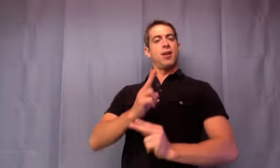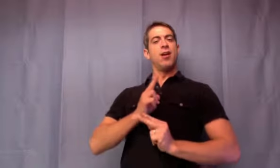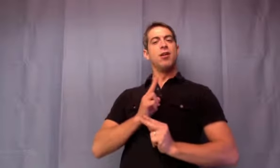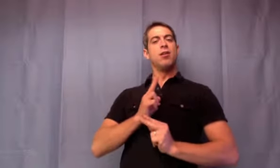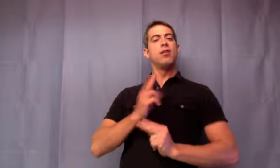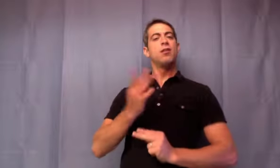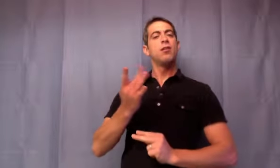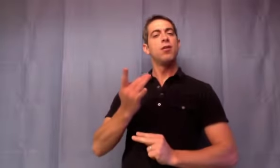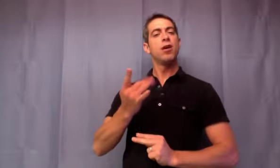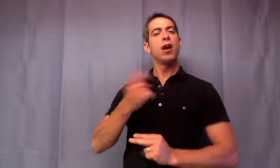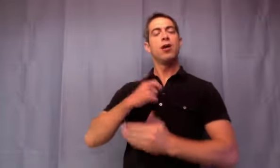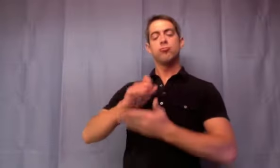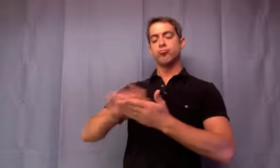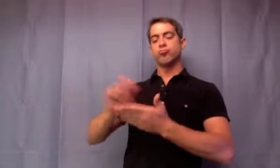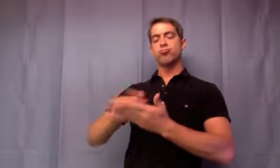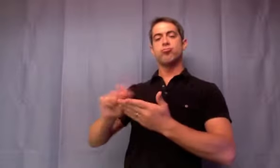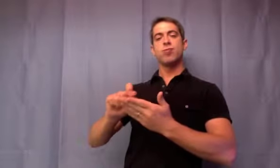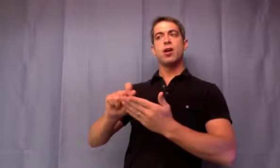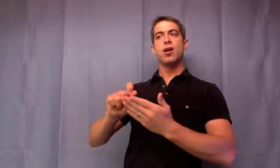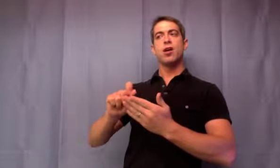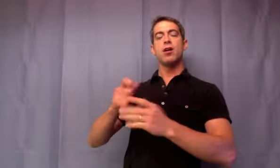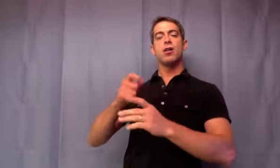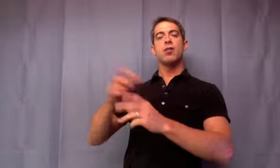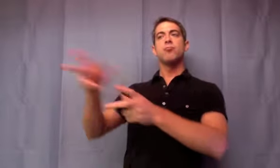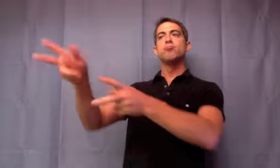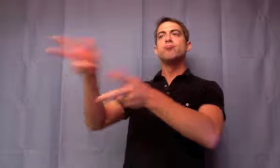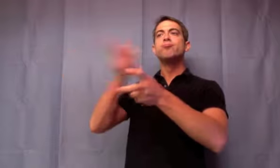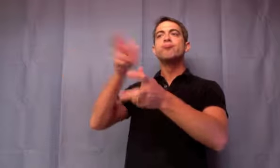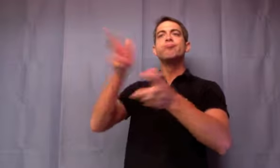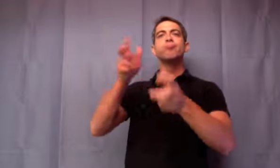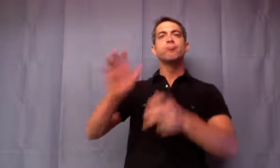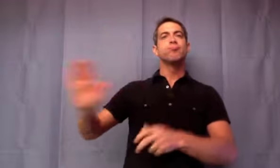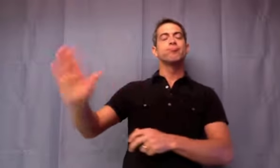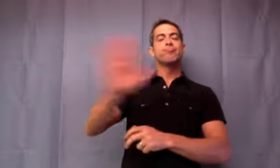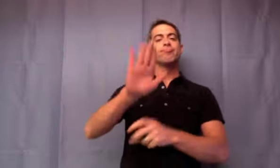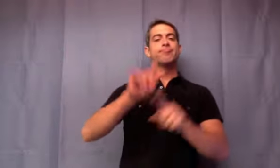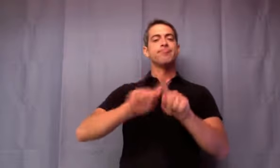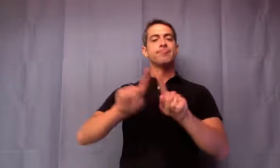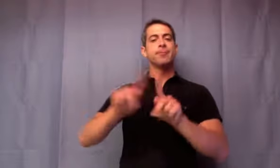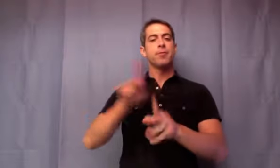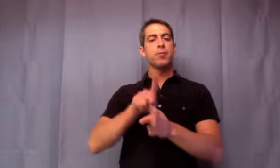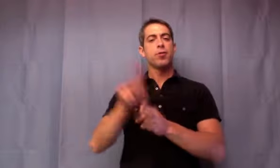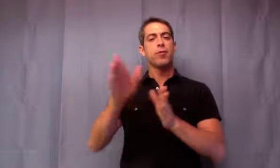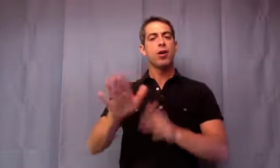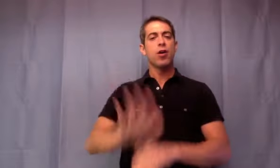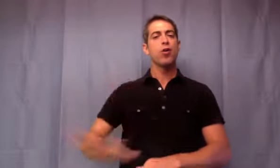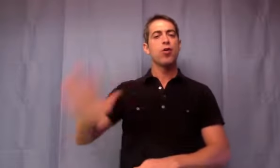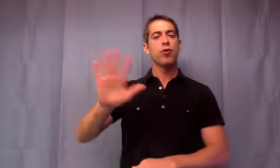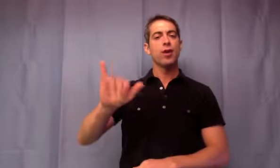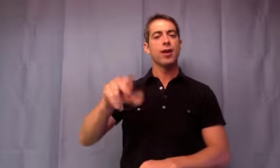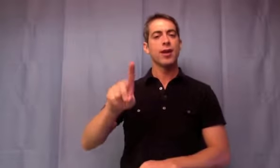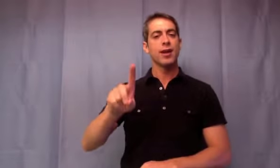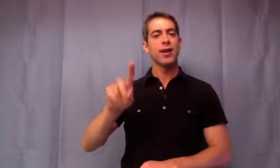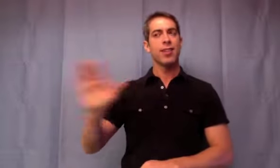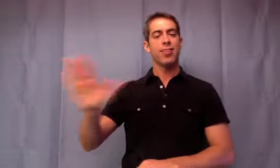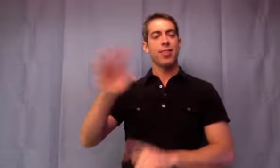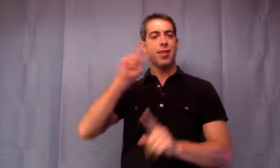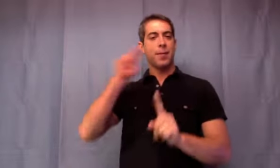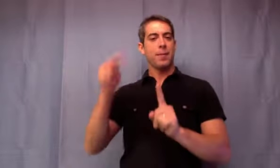professionals throughout our fine state. July is National Park and Recreation Month,